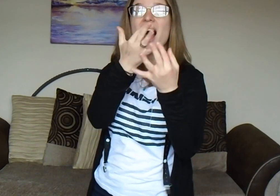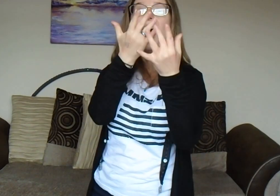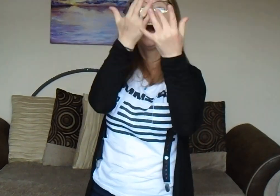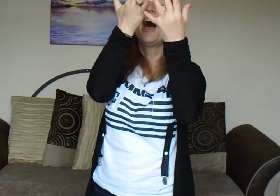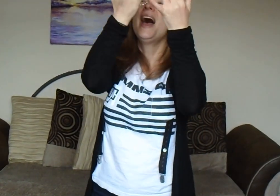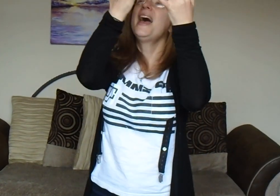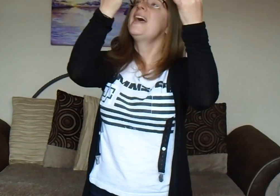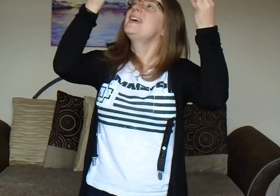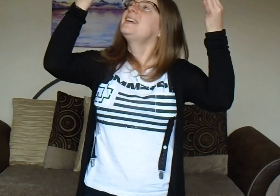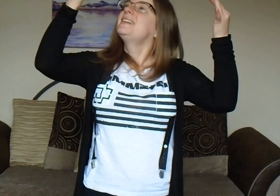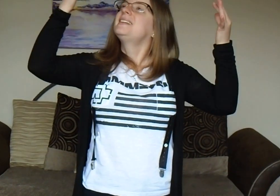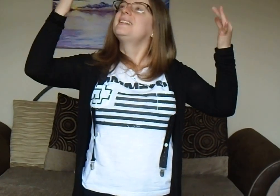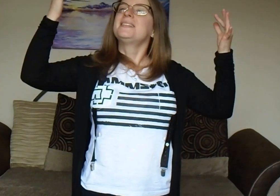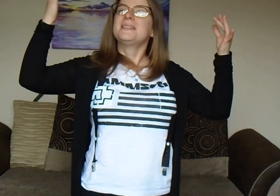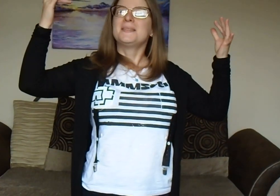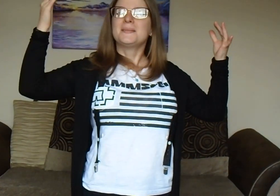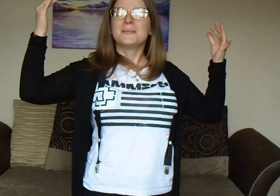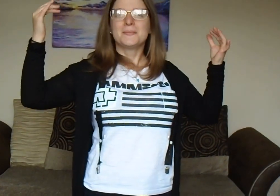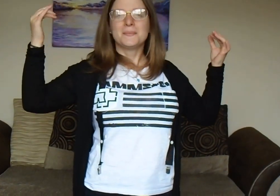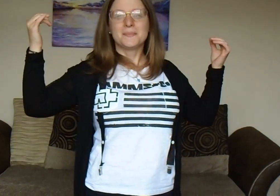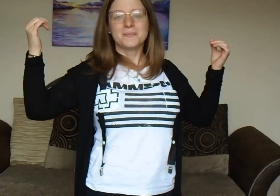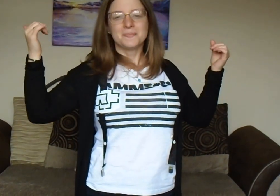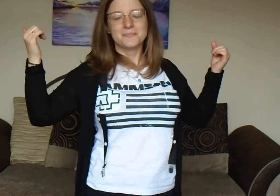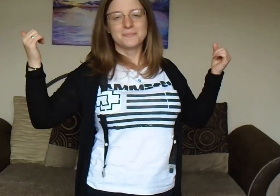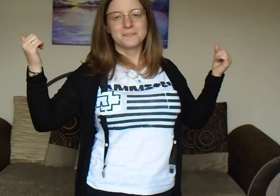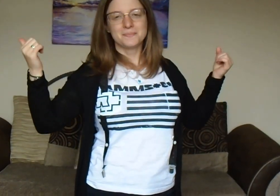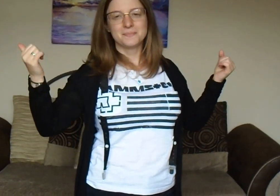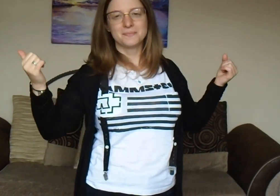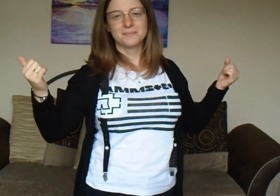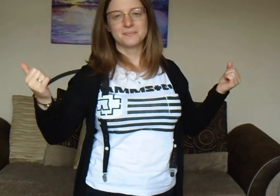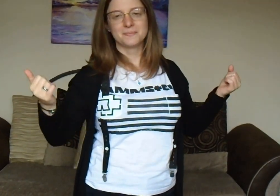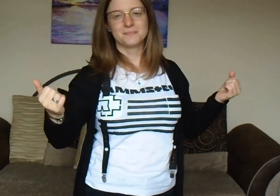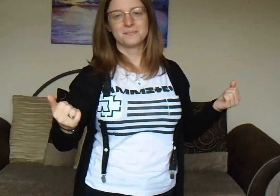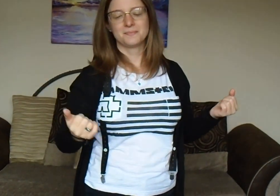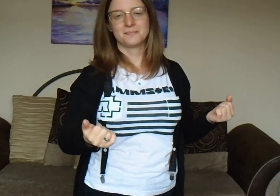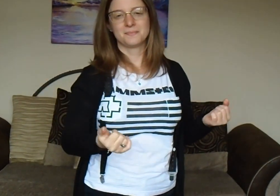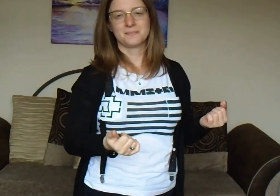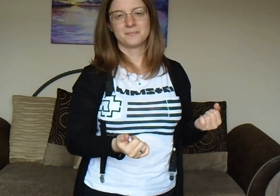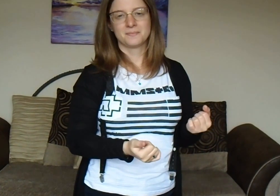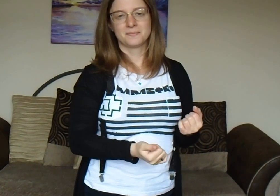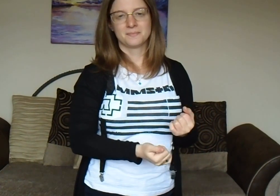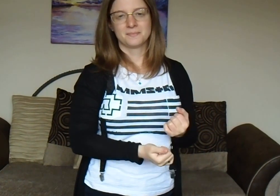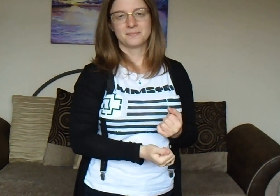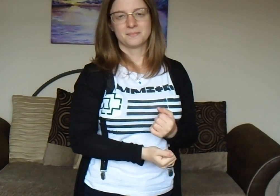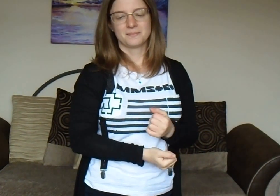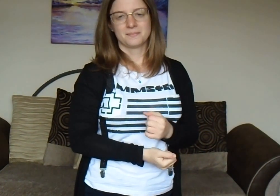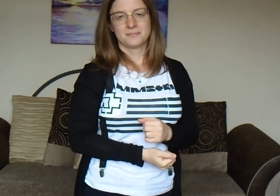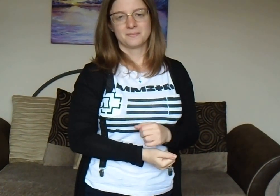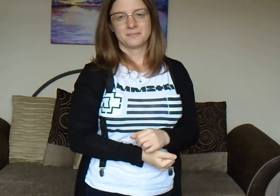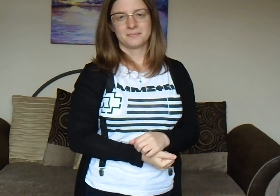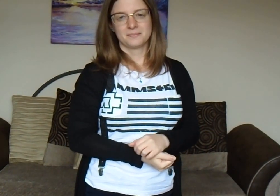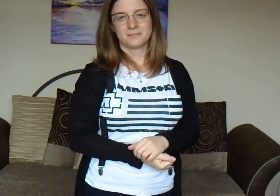want to genius, guys work and find, me, help me get started. Let me work and help me get started, let me and find, help me started. Thank you.